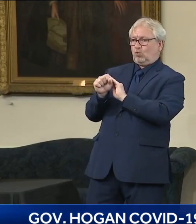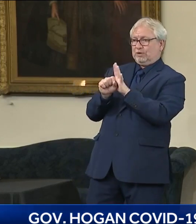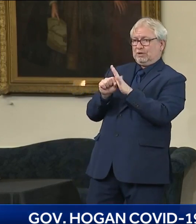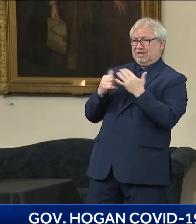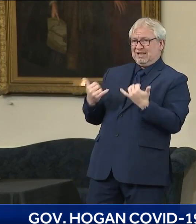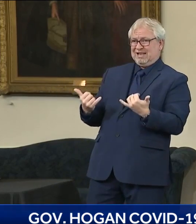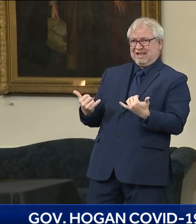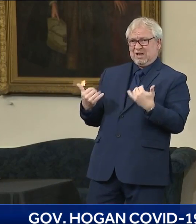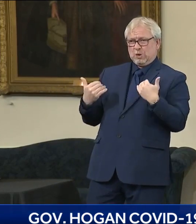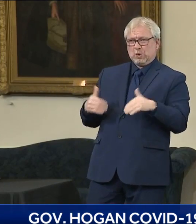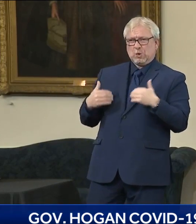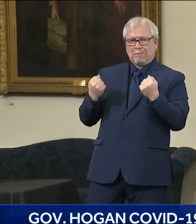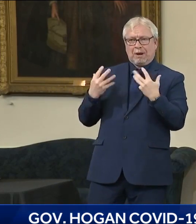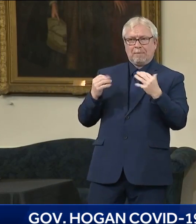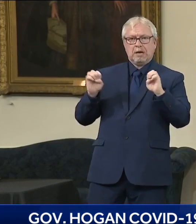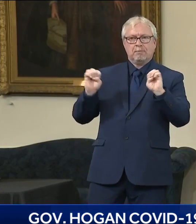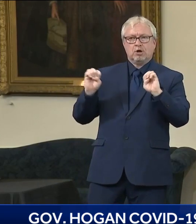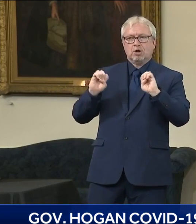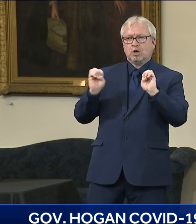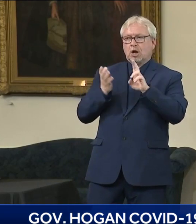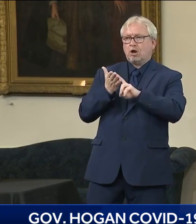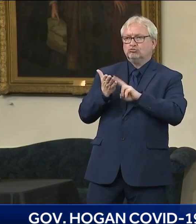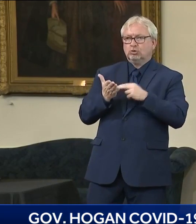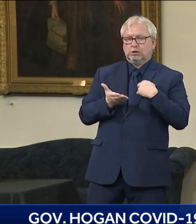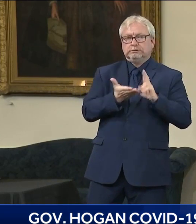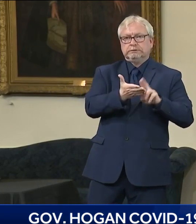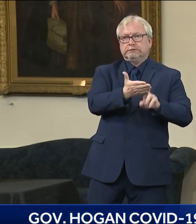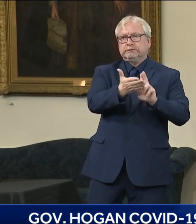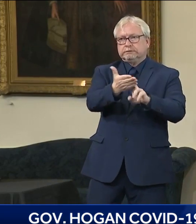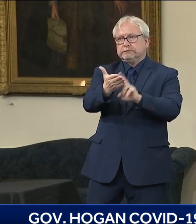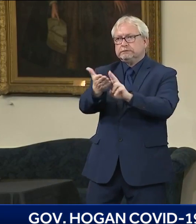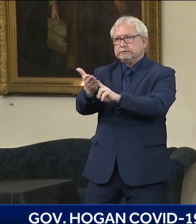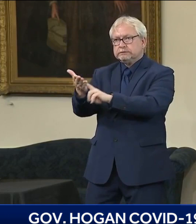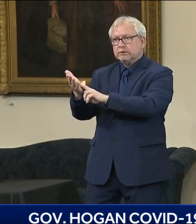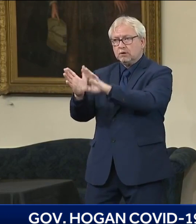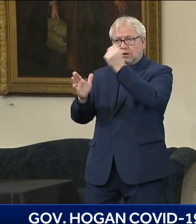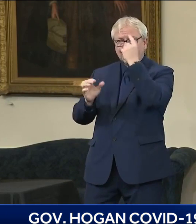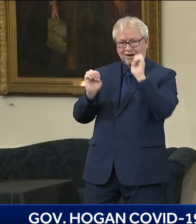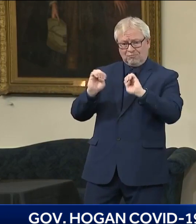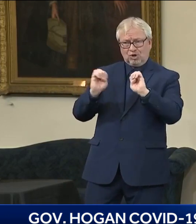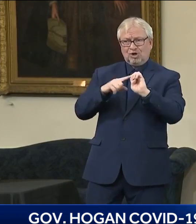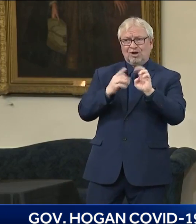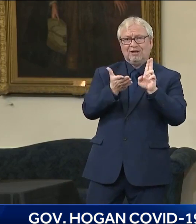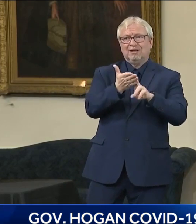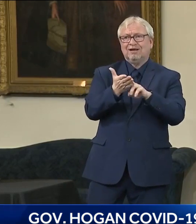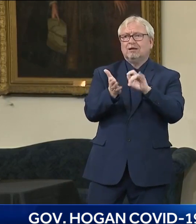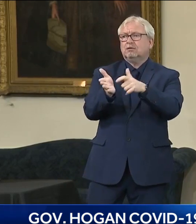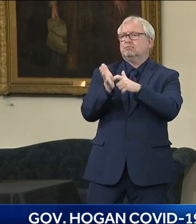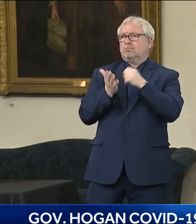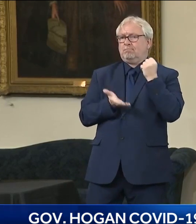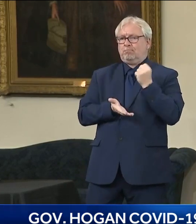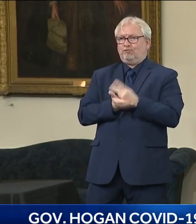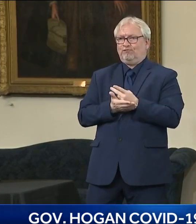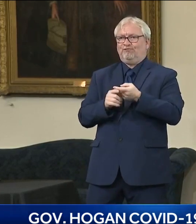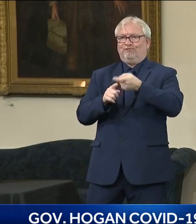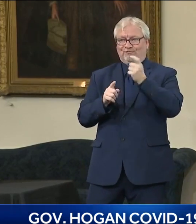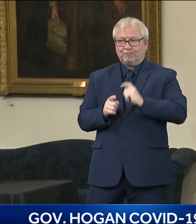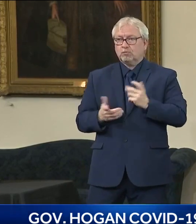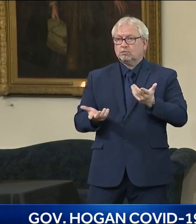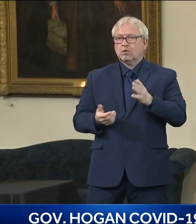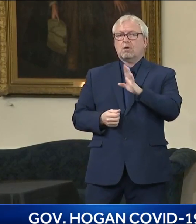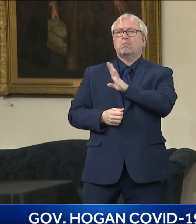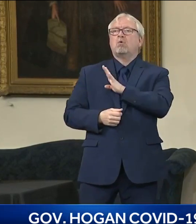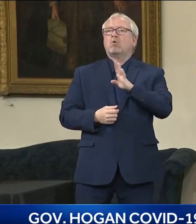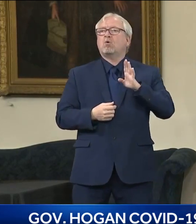number of respects, helping with the data, the issue that we just talked about. They helped us identify where the extra doses were, how many of the long-term care